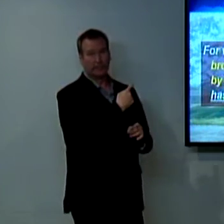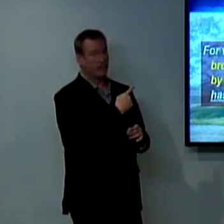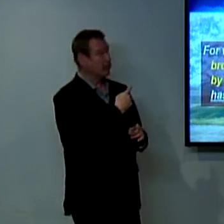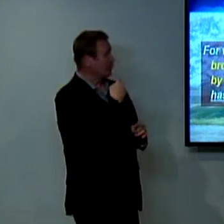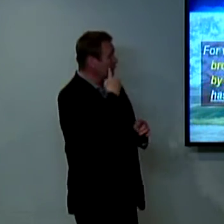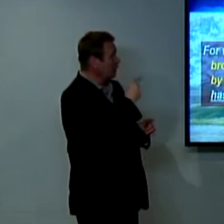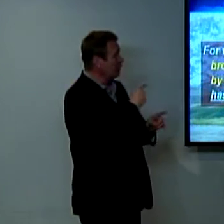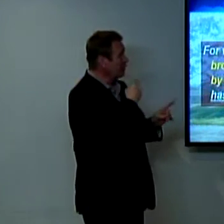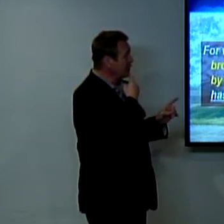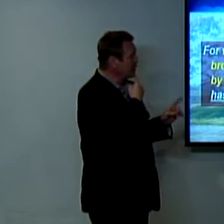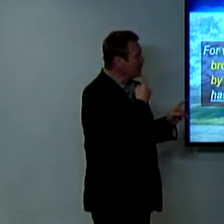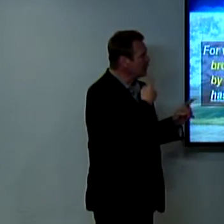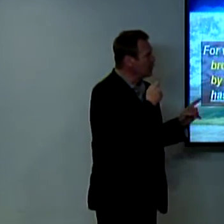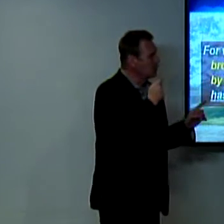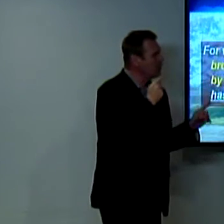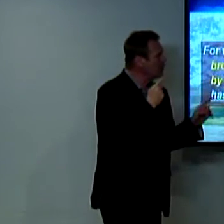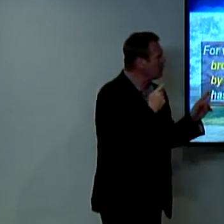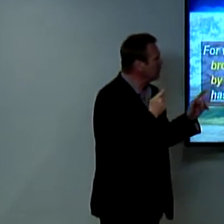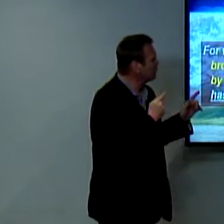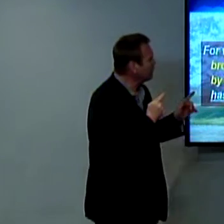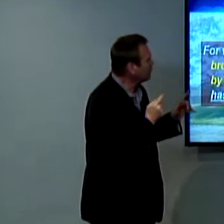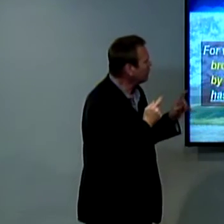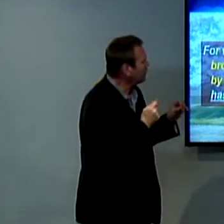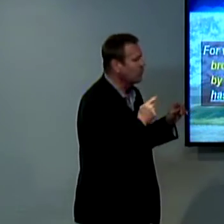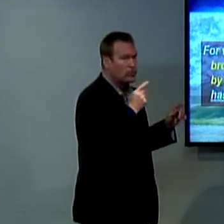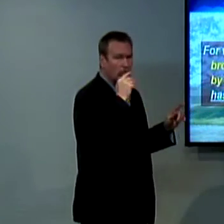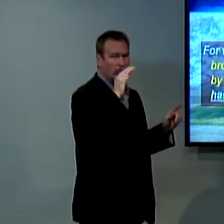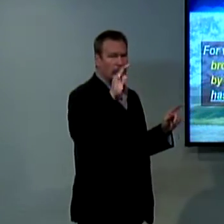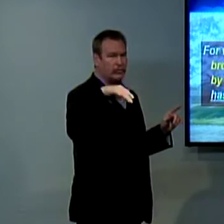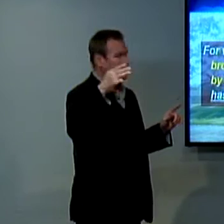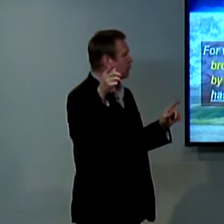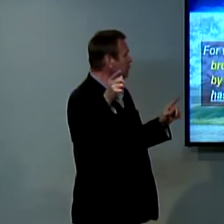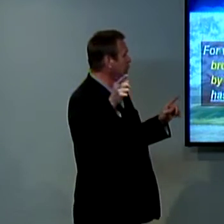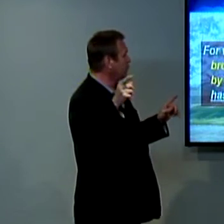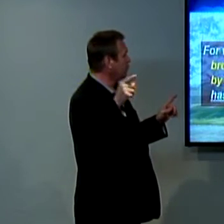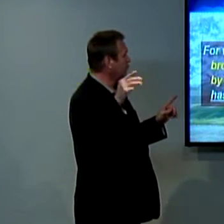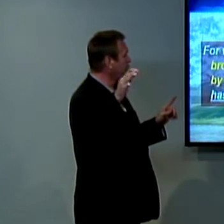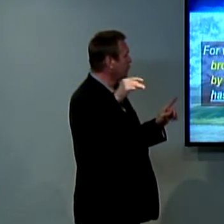it's interesting as we look at this in this first Thessalonians chapter one verse four